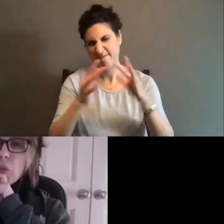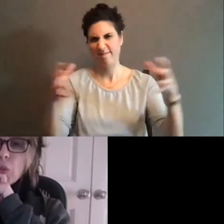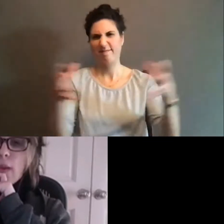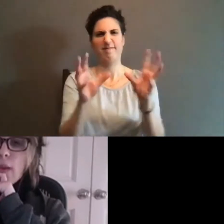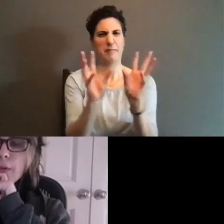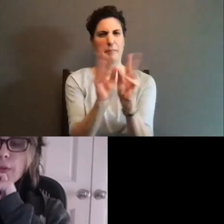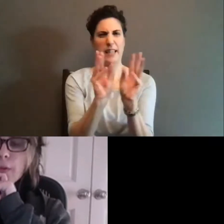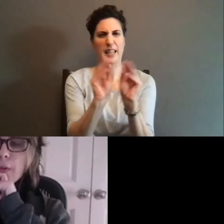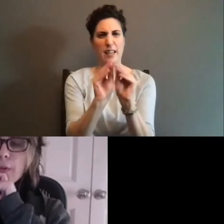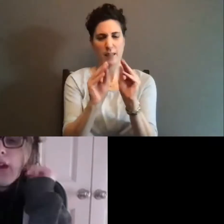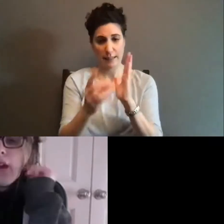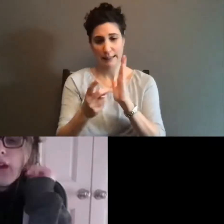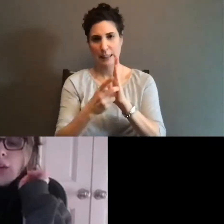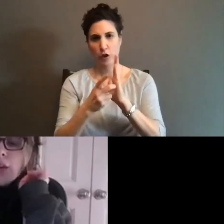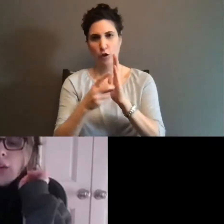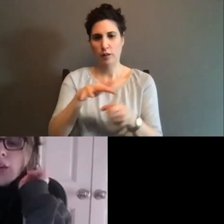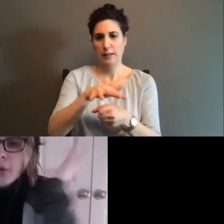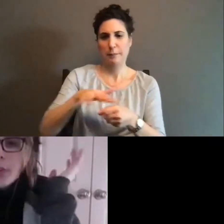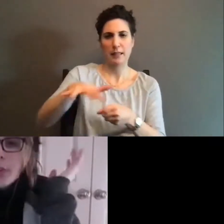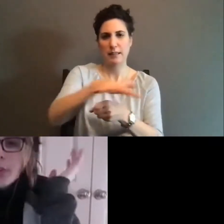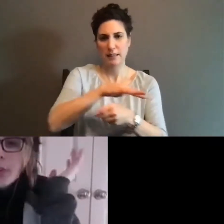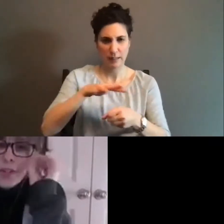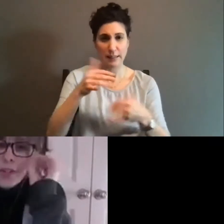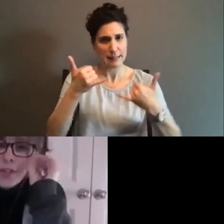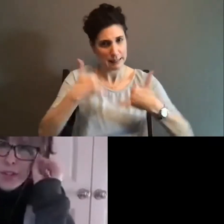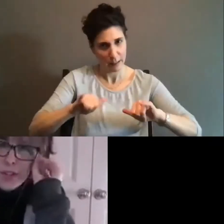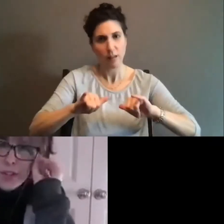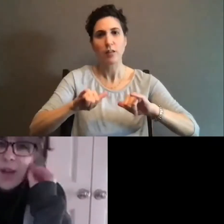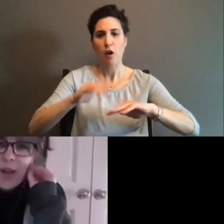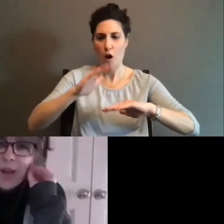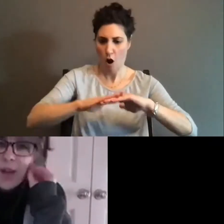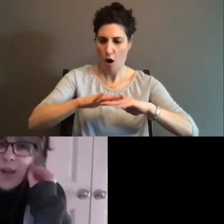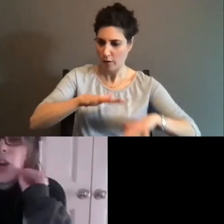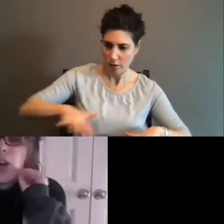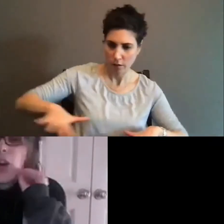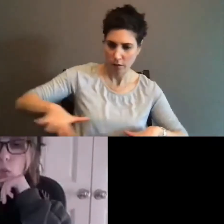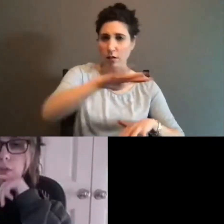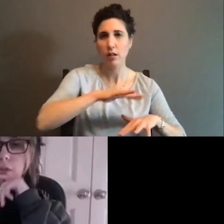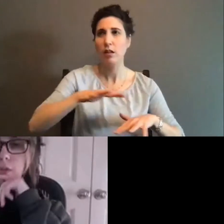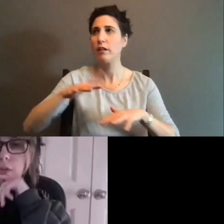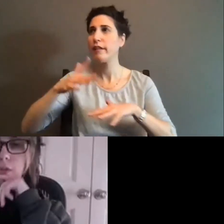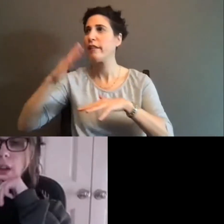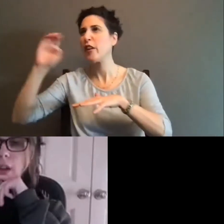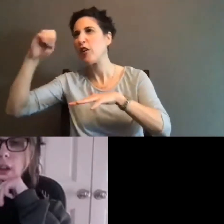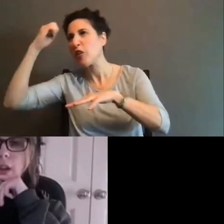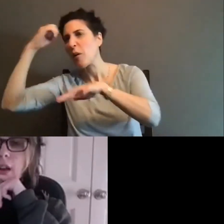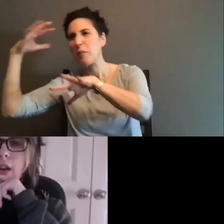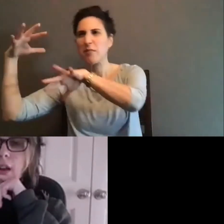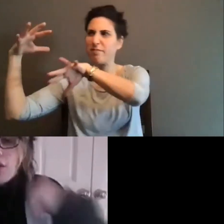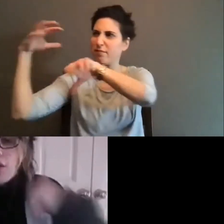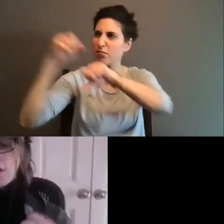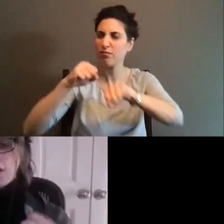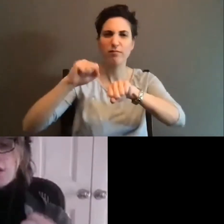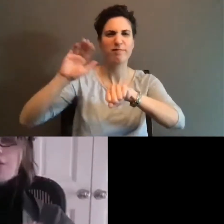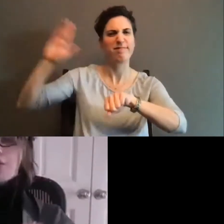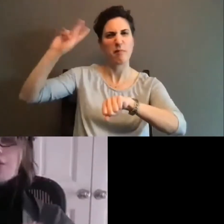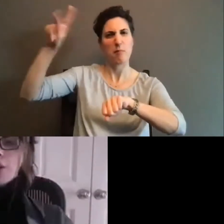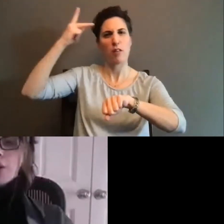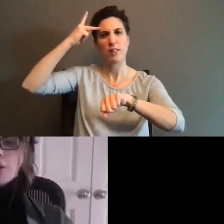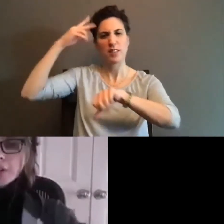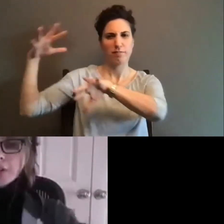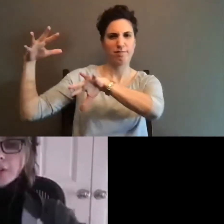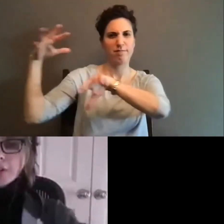that this digital space is one still bound by the colonial politics and systems that make up our physical world. And so